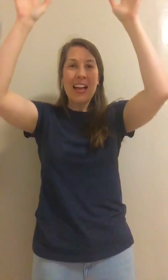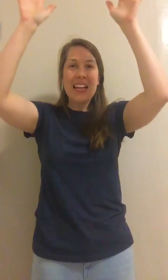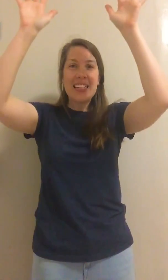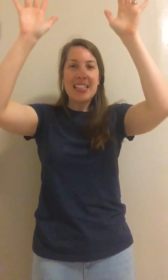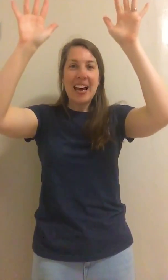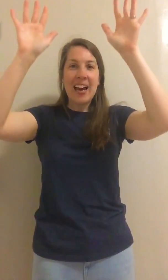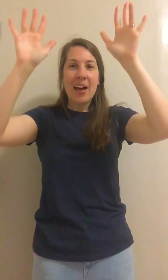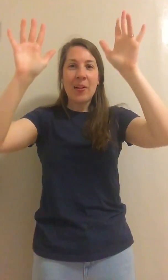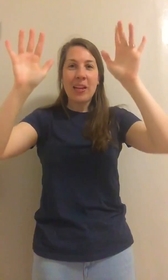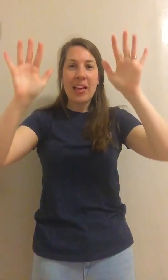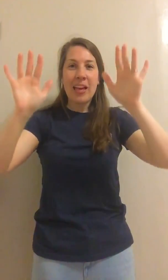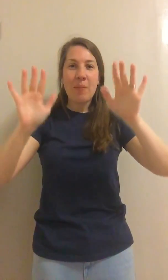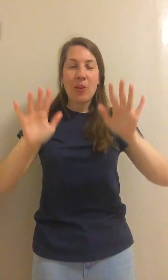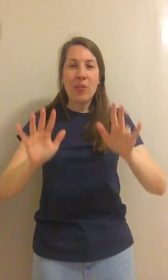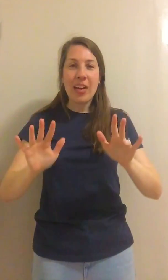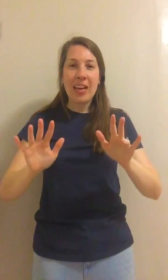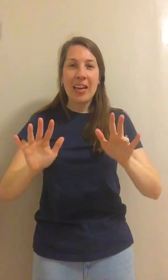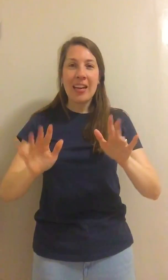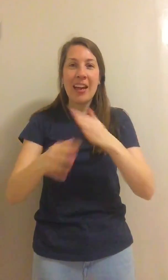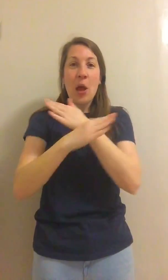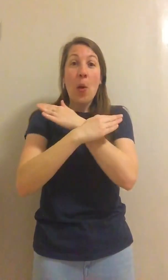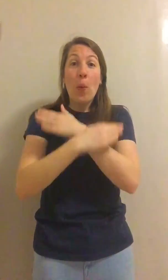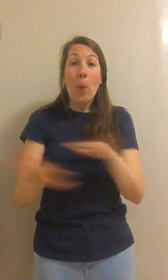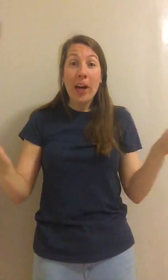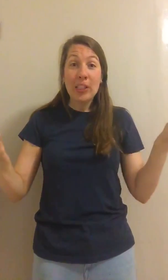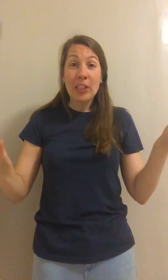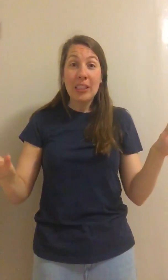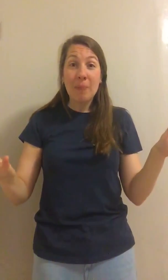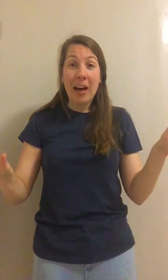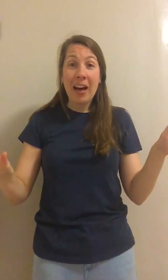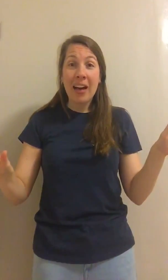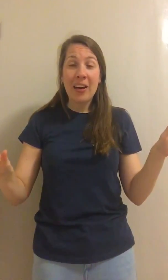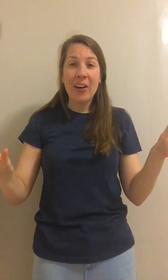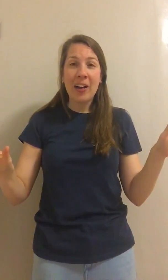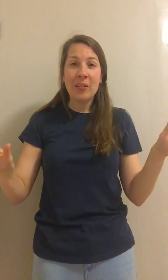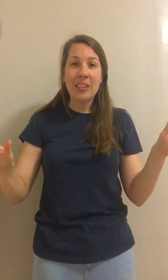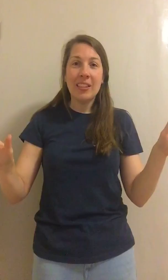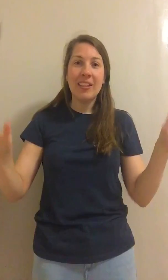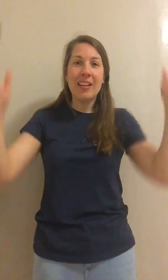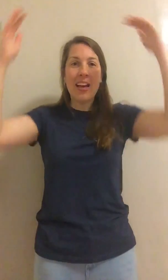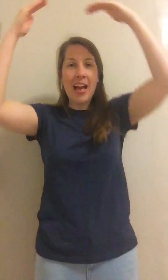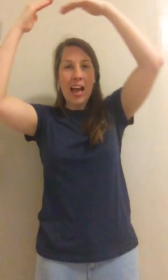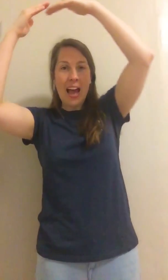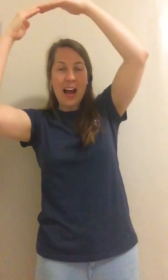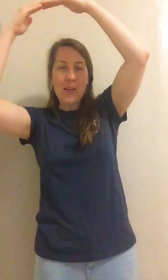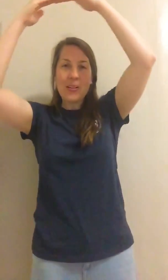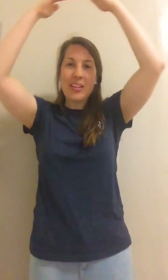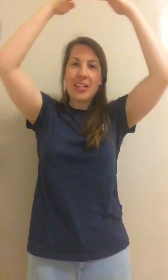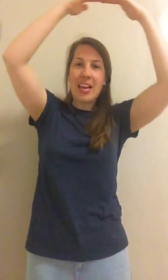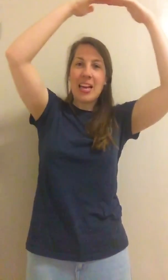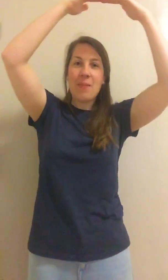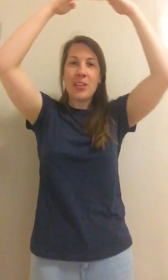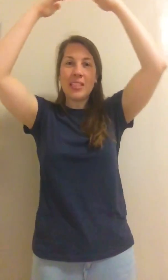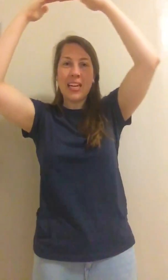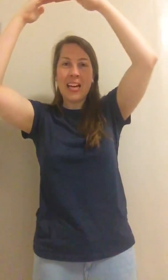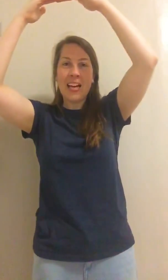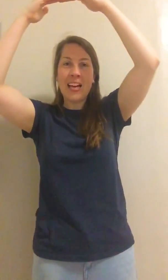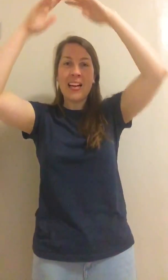Down came the rain and washed the spider out. Out came the sun